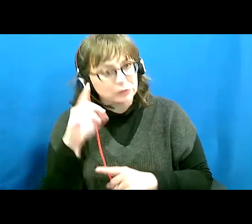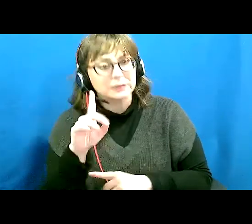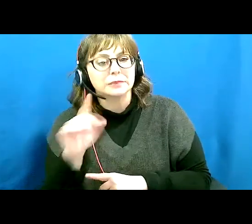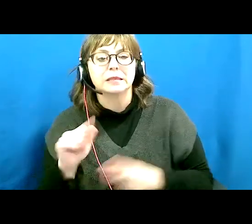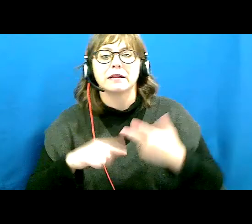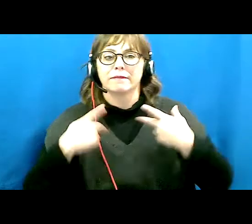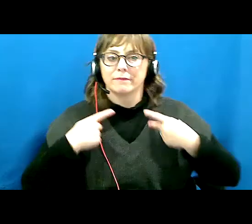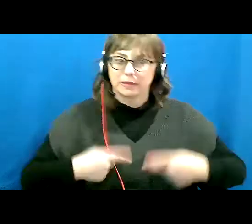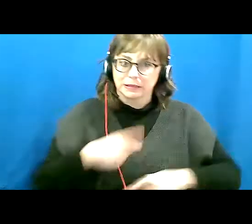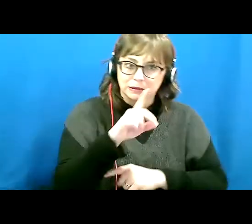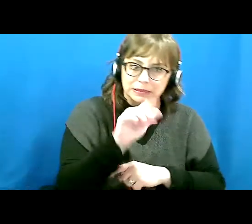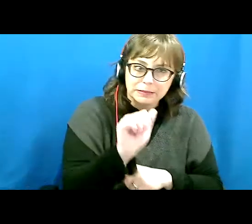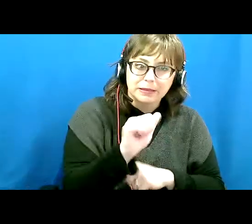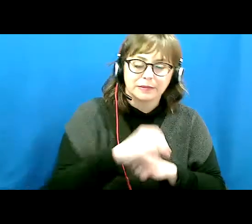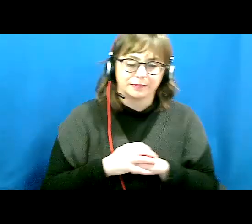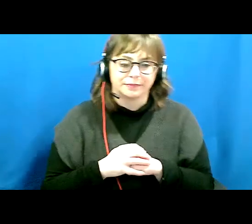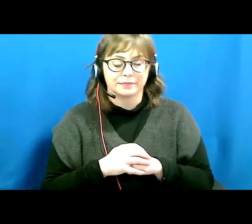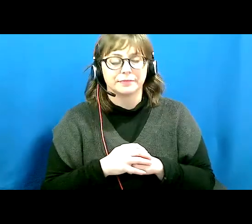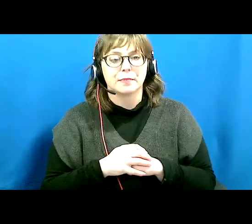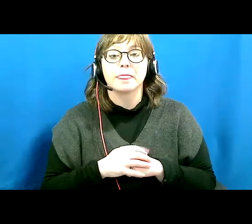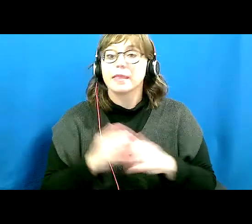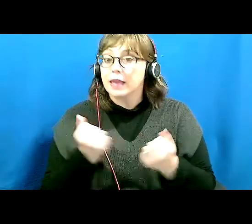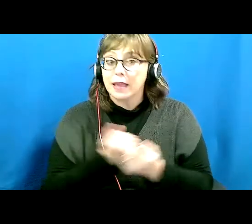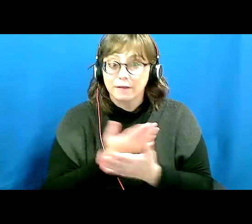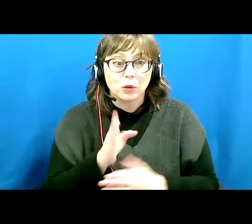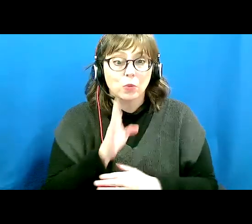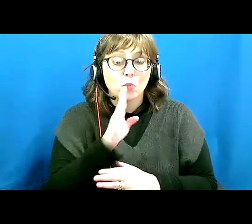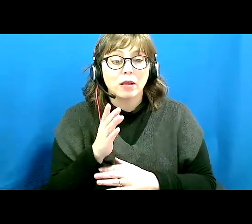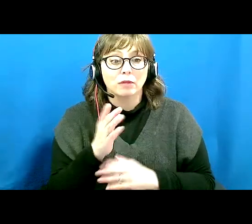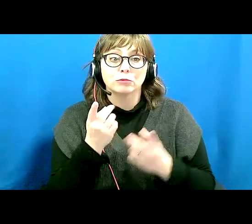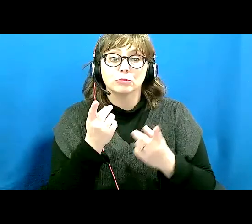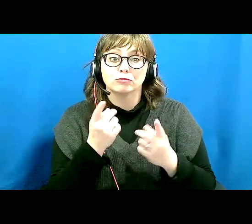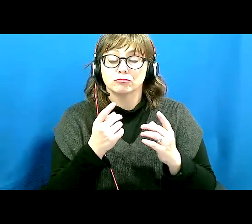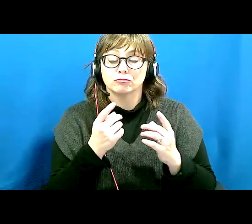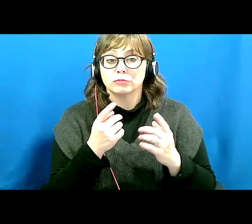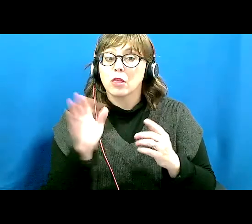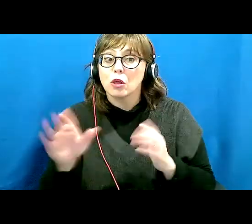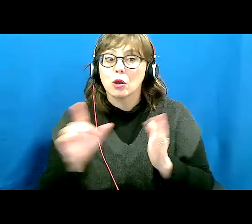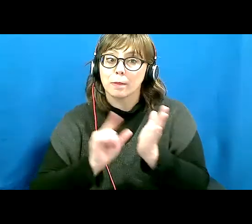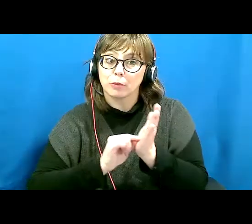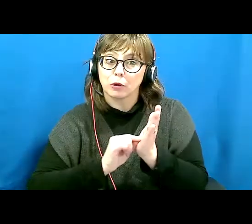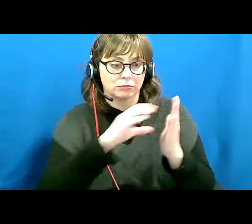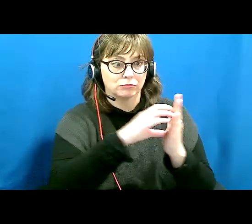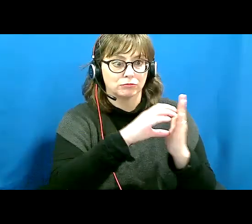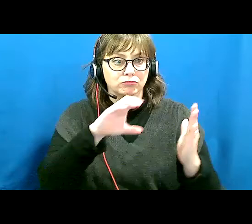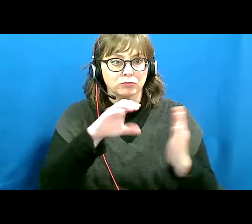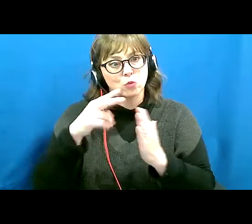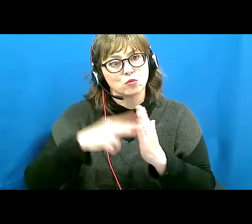everybody is going to read a little bit from their book tonight, the book tonight,